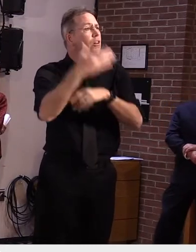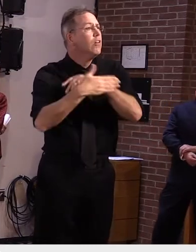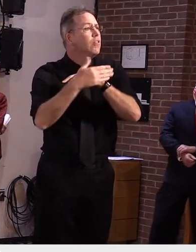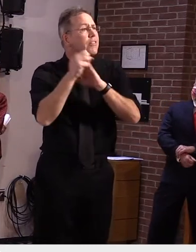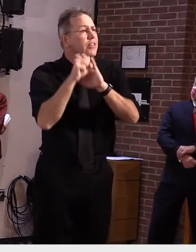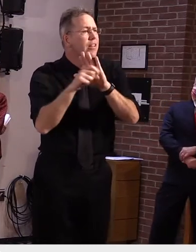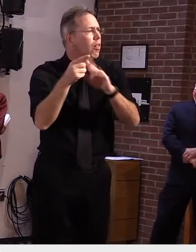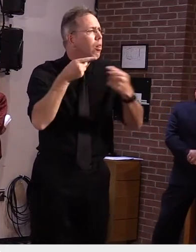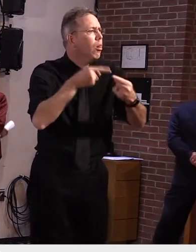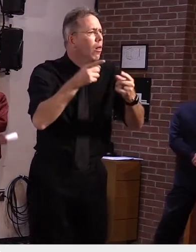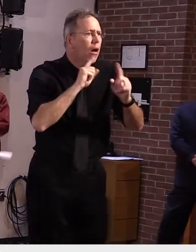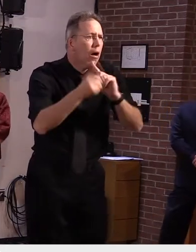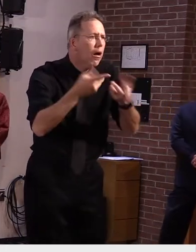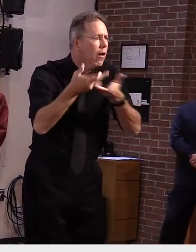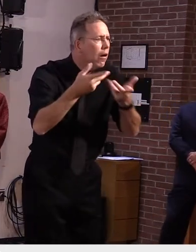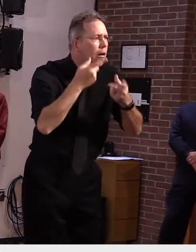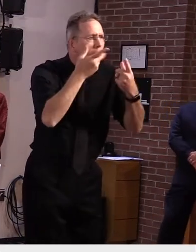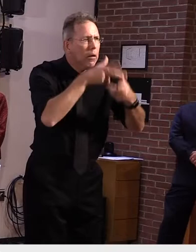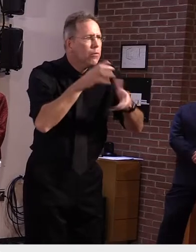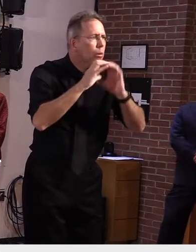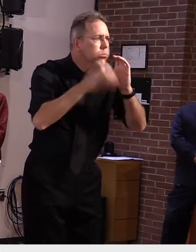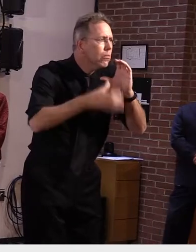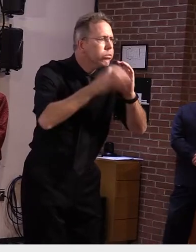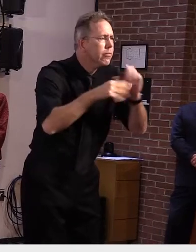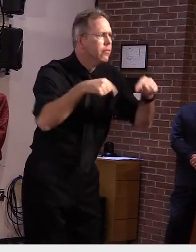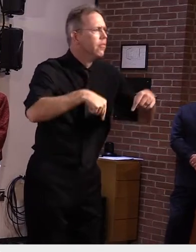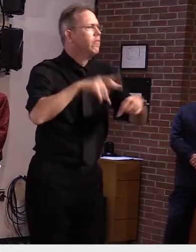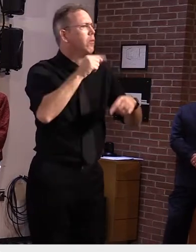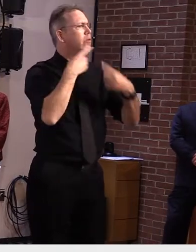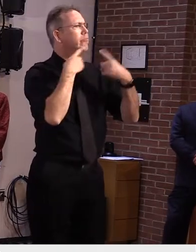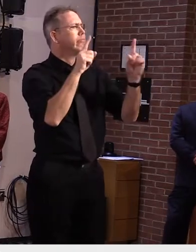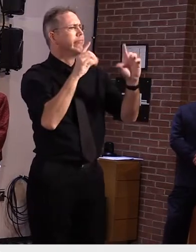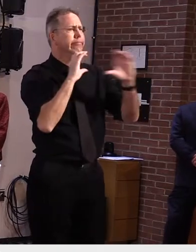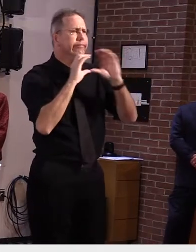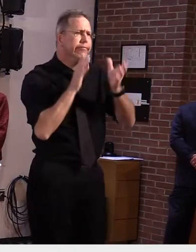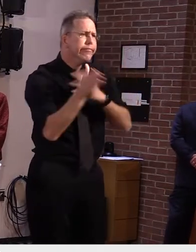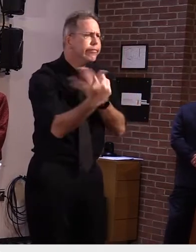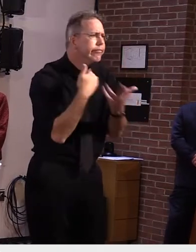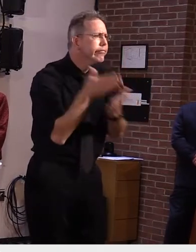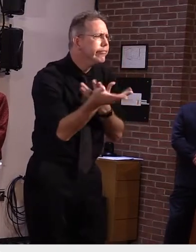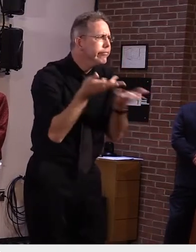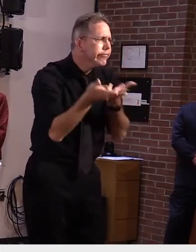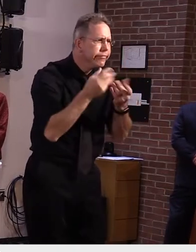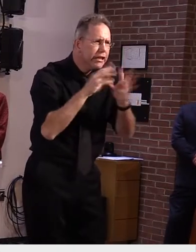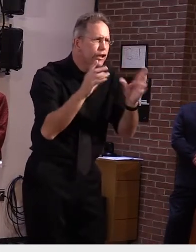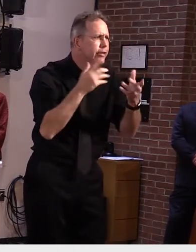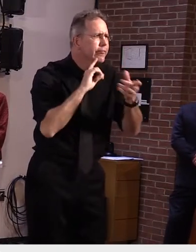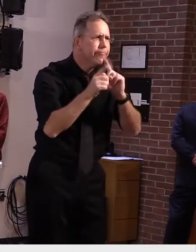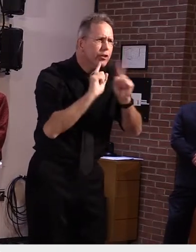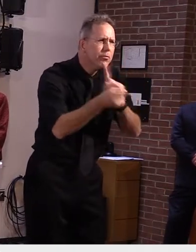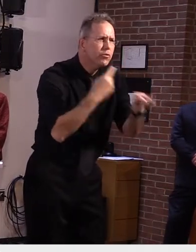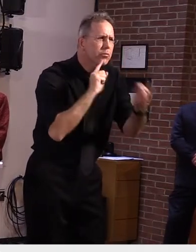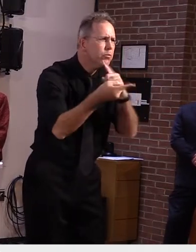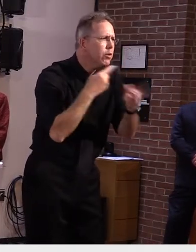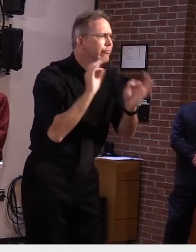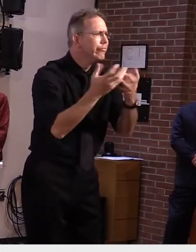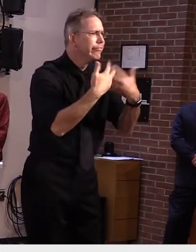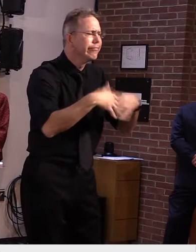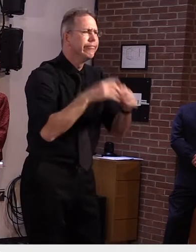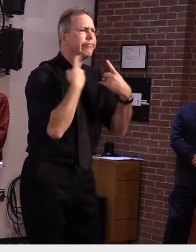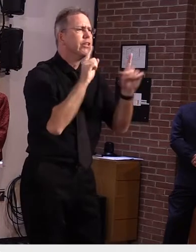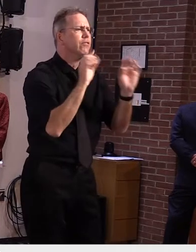staff who are trained up and ready to go if we need to pull them in so um i think i think for right now um